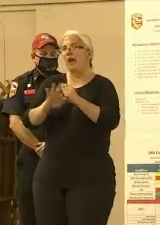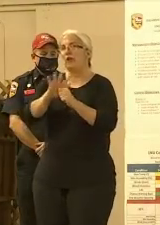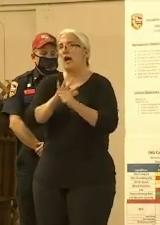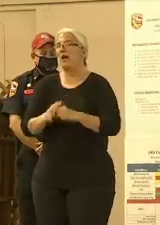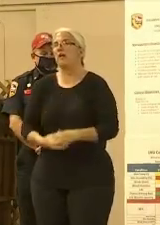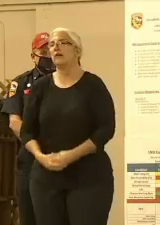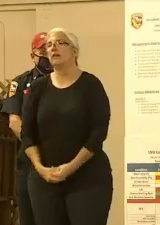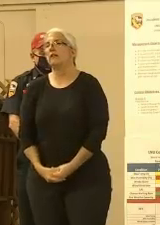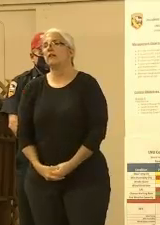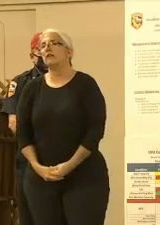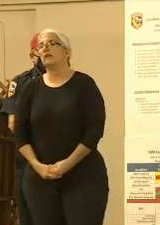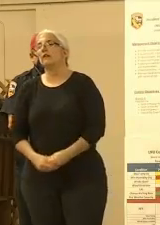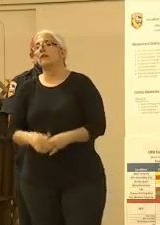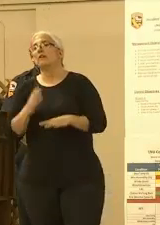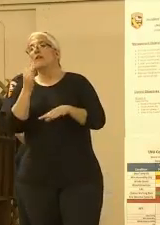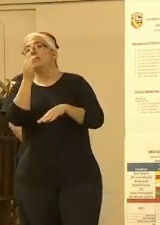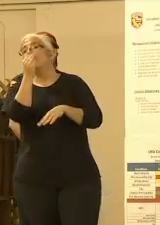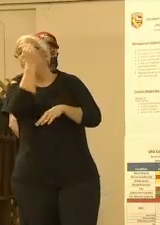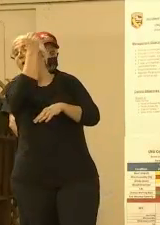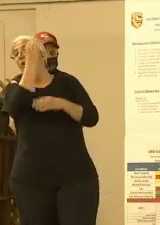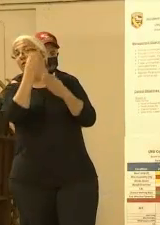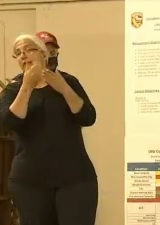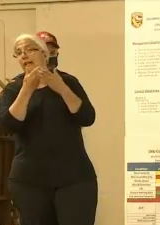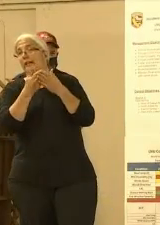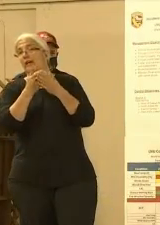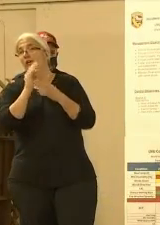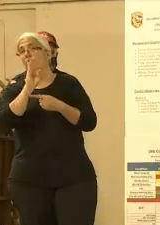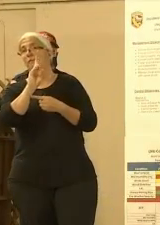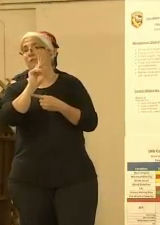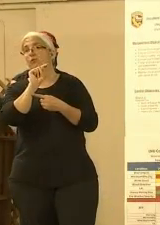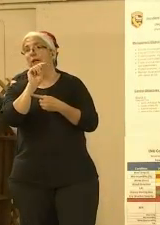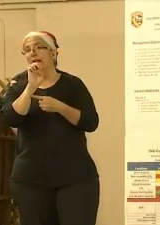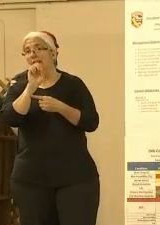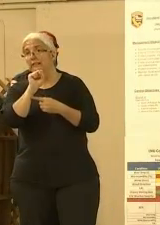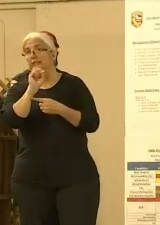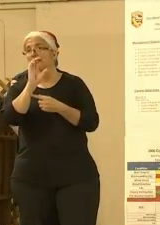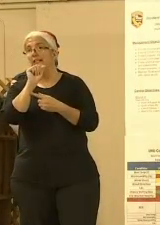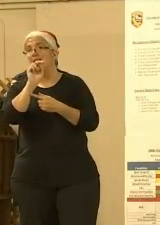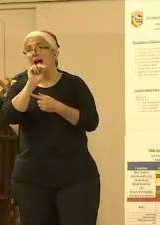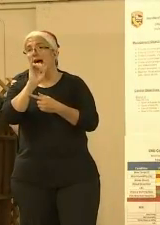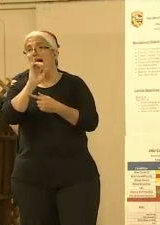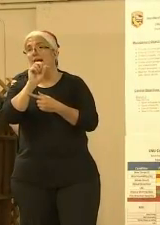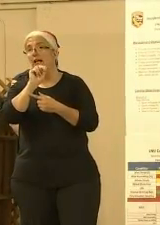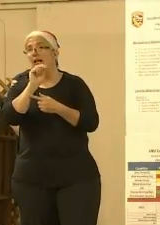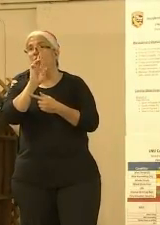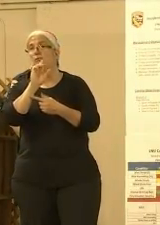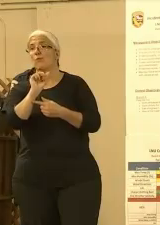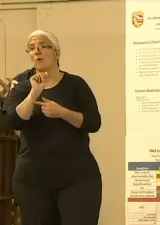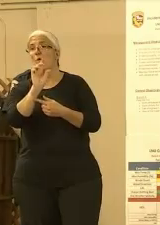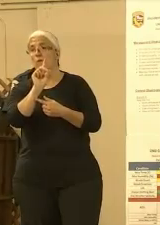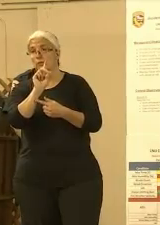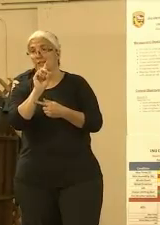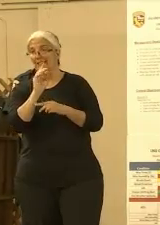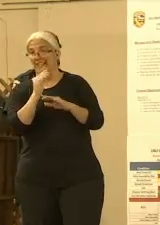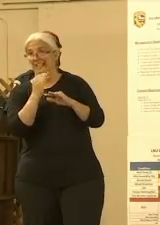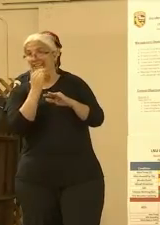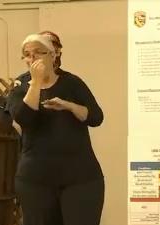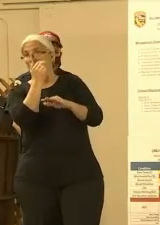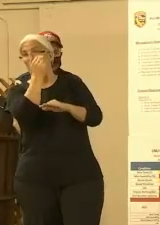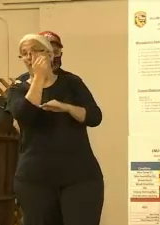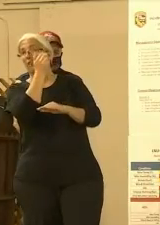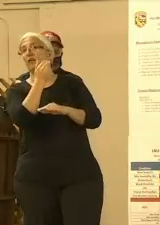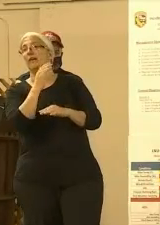fire is pushing up towards Lake County, up above Butts Canyon Road. And we still get some fire runs, 20 to 30 acres a day or so. But we have